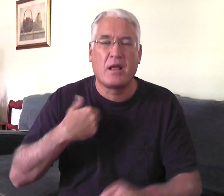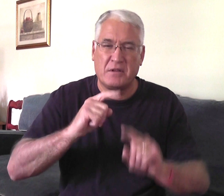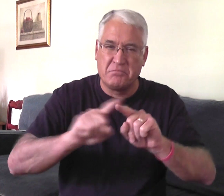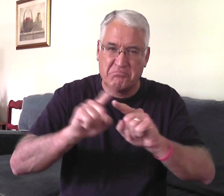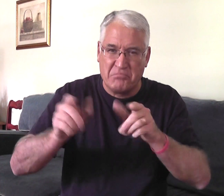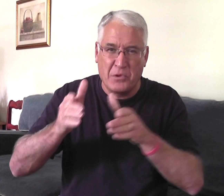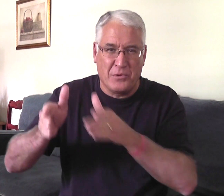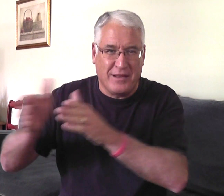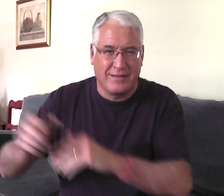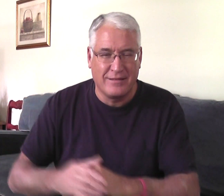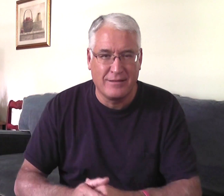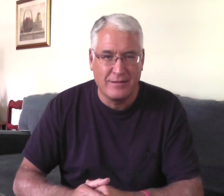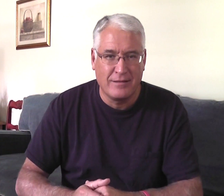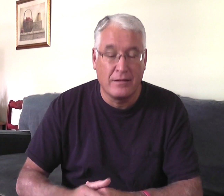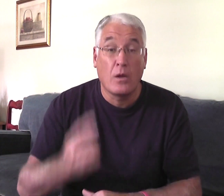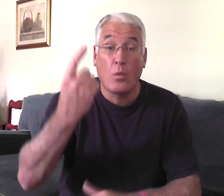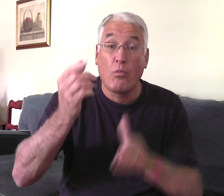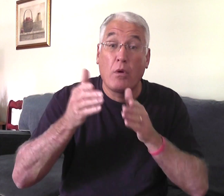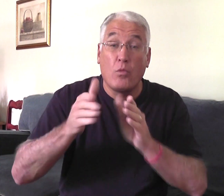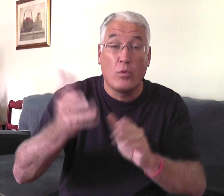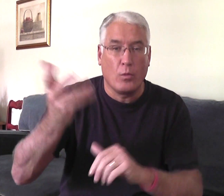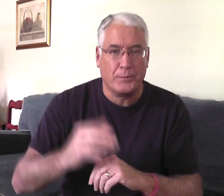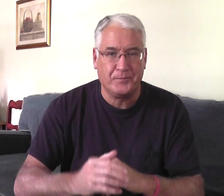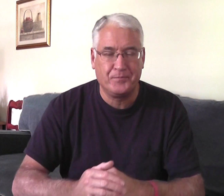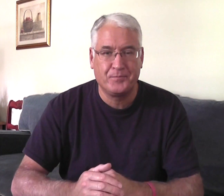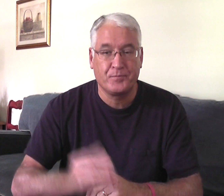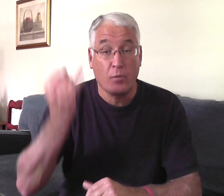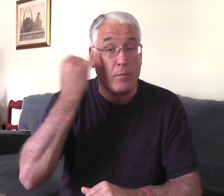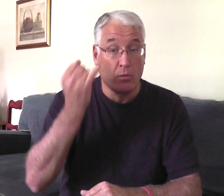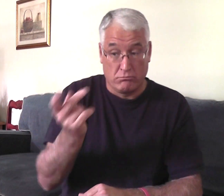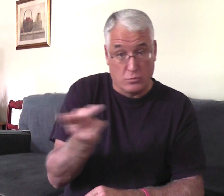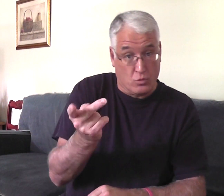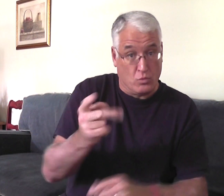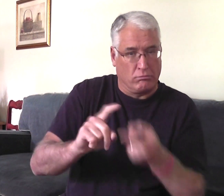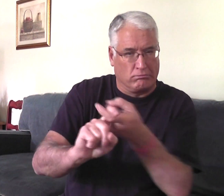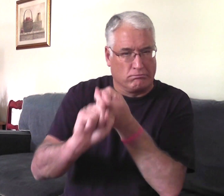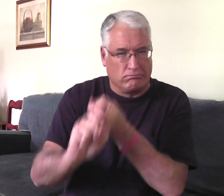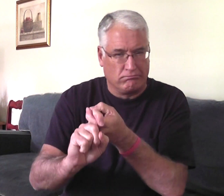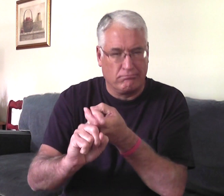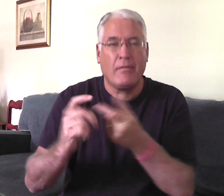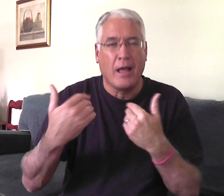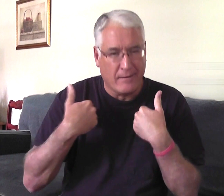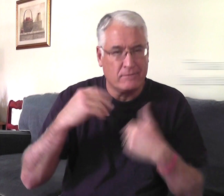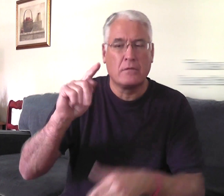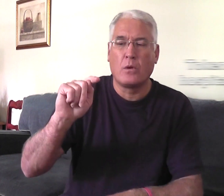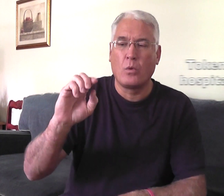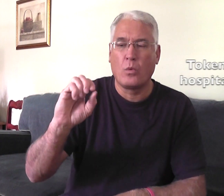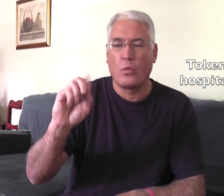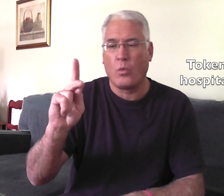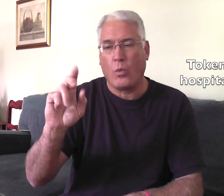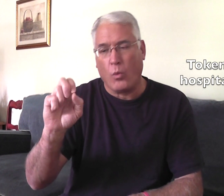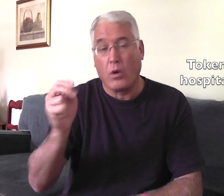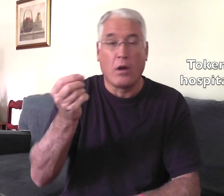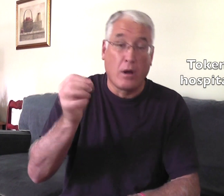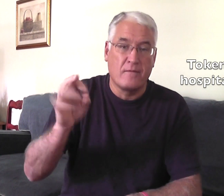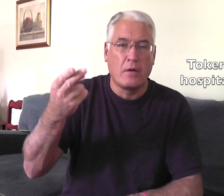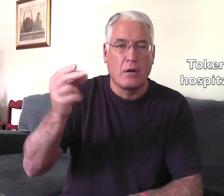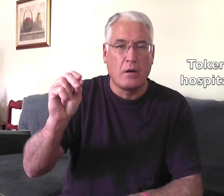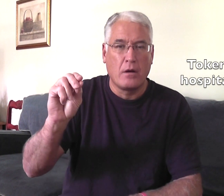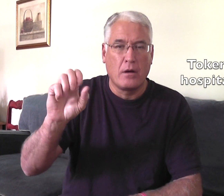Well, they had different ways of showing this. If two people were friends, for example, they